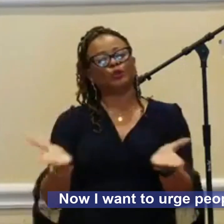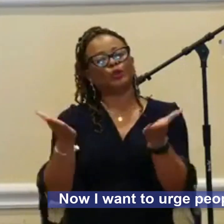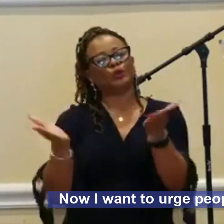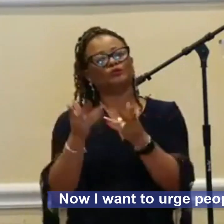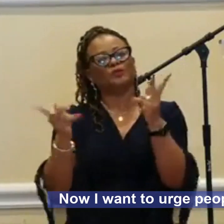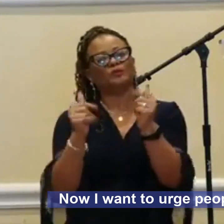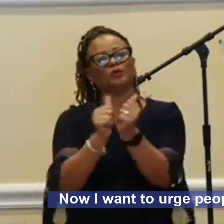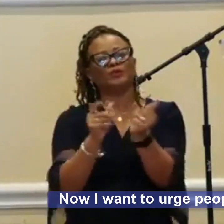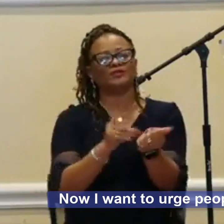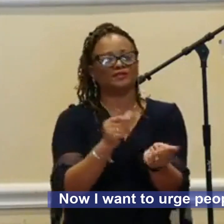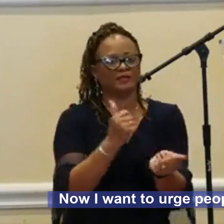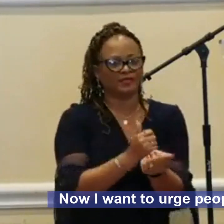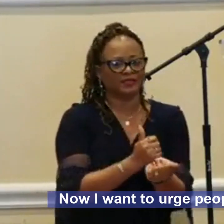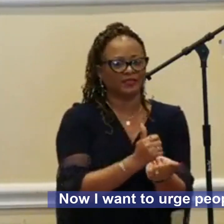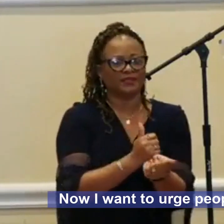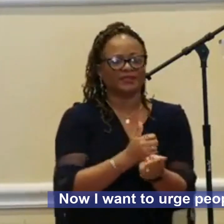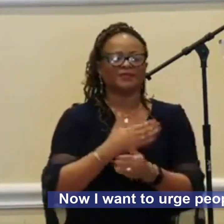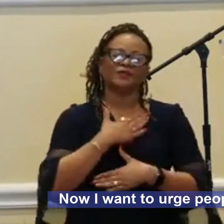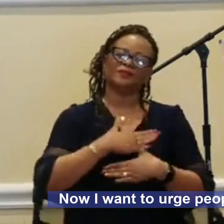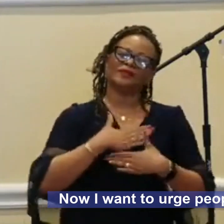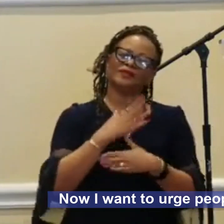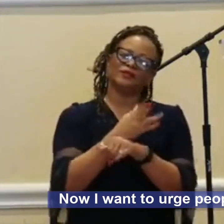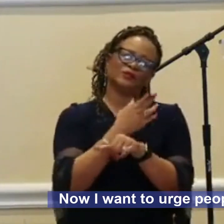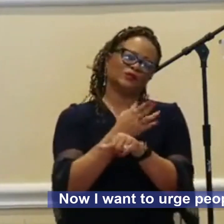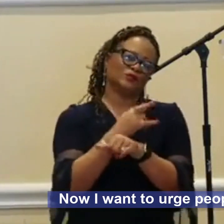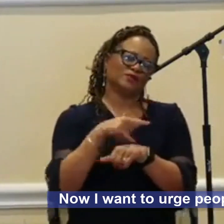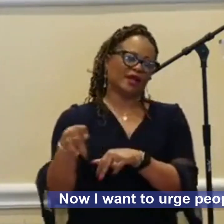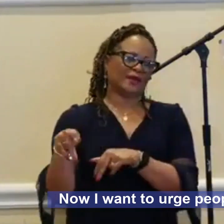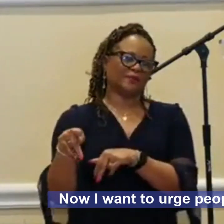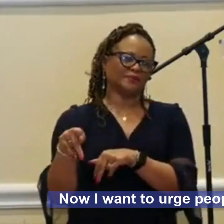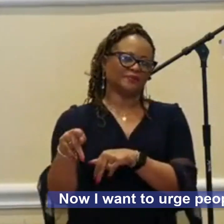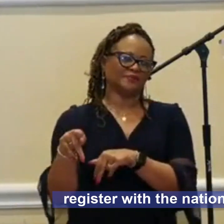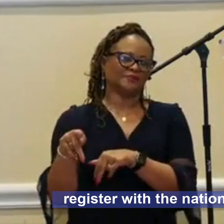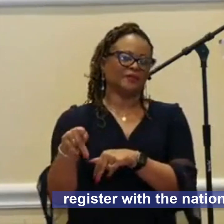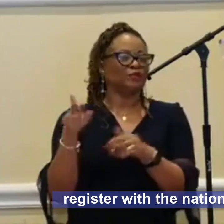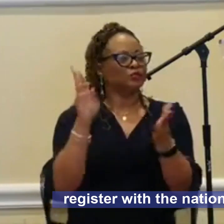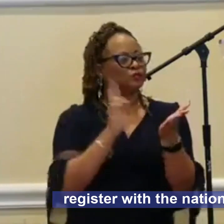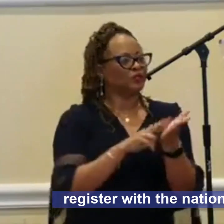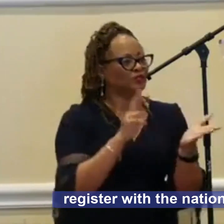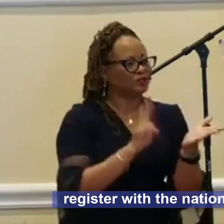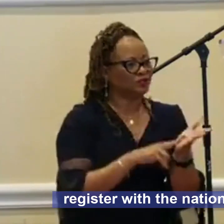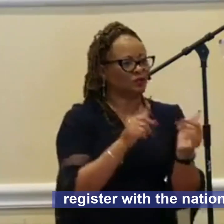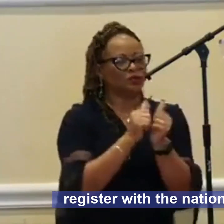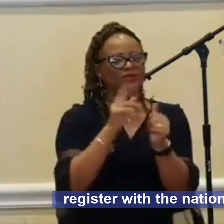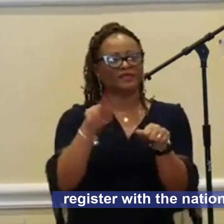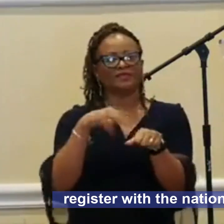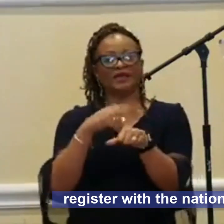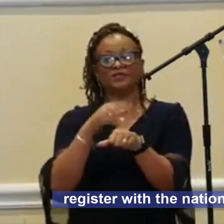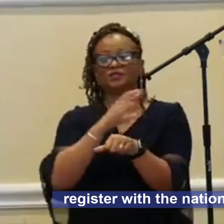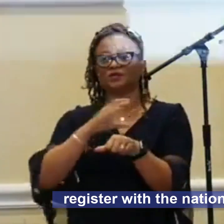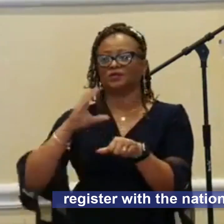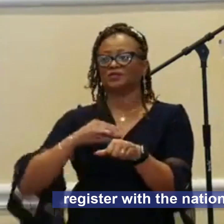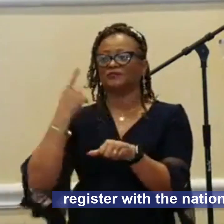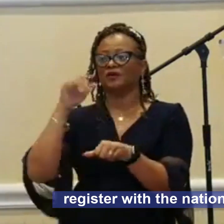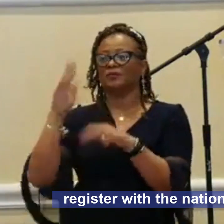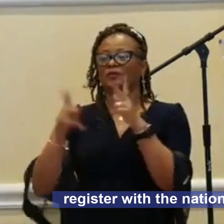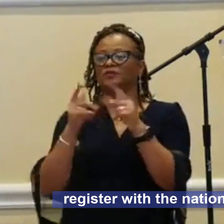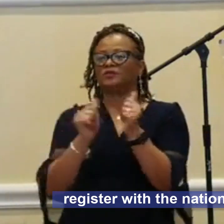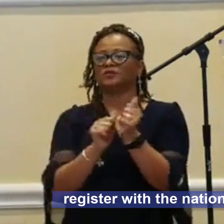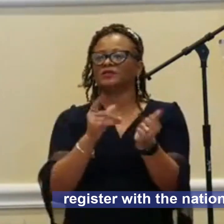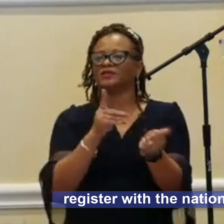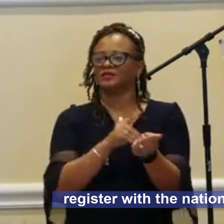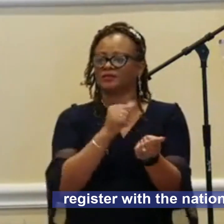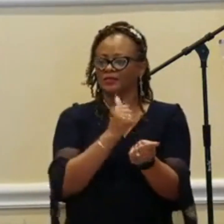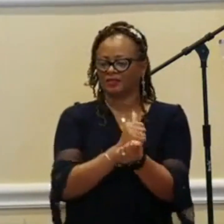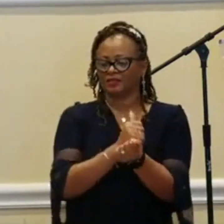people with disabilities to please use the app to register with the National Commission for Persons with